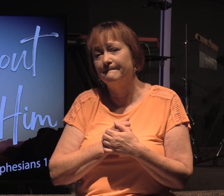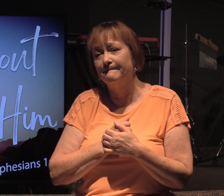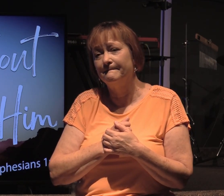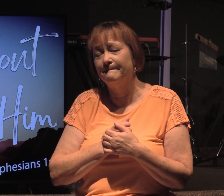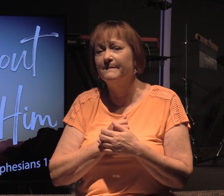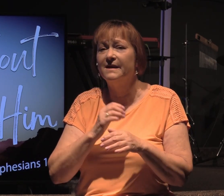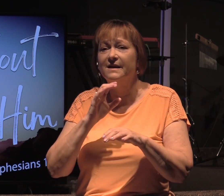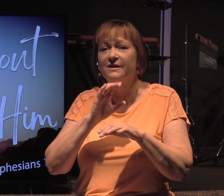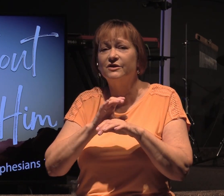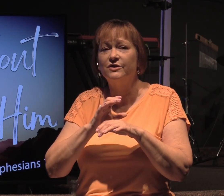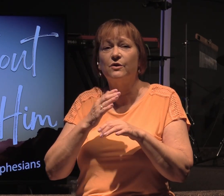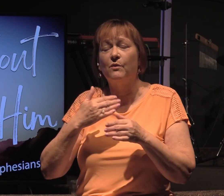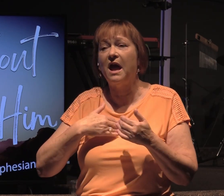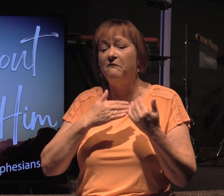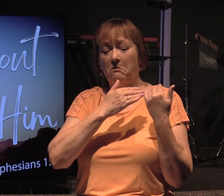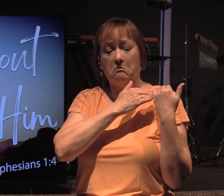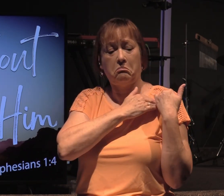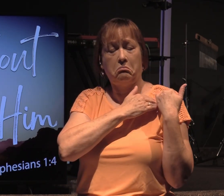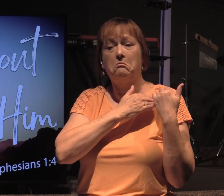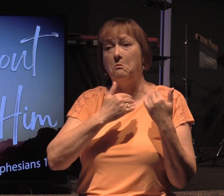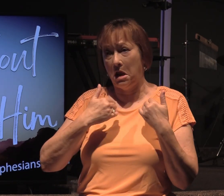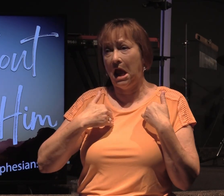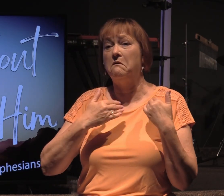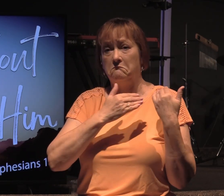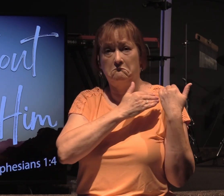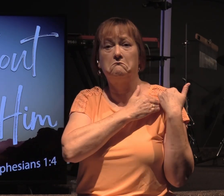Church we have a responsibility in all this.